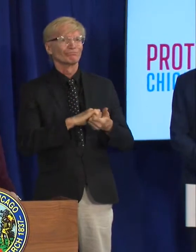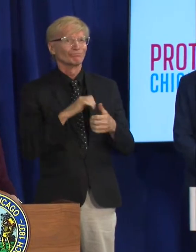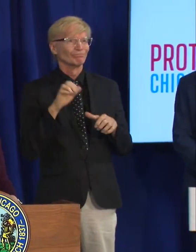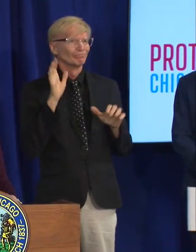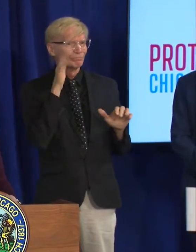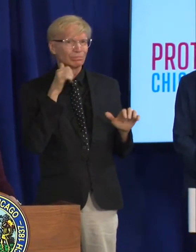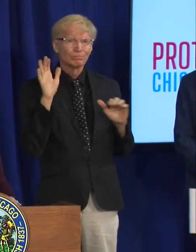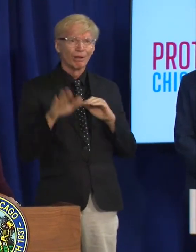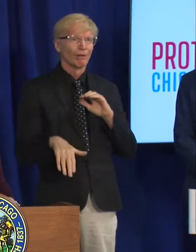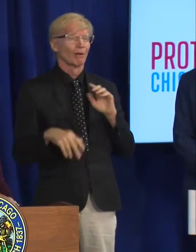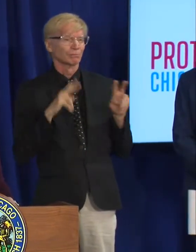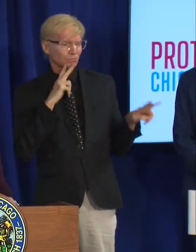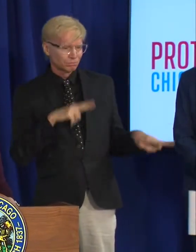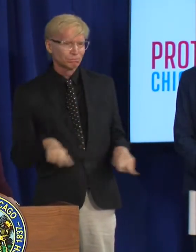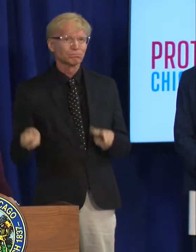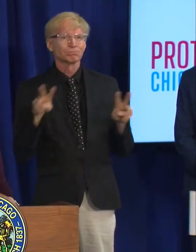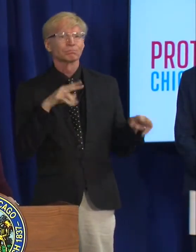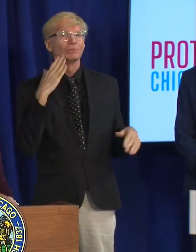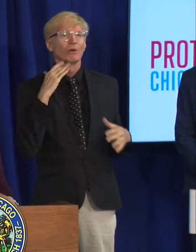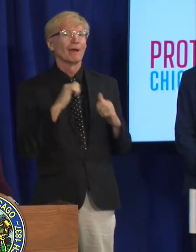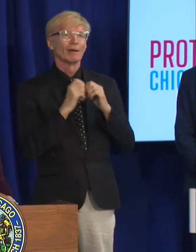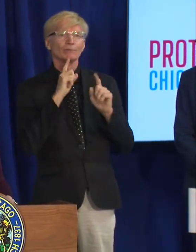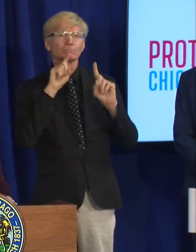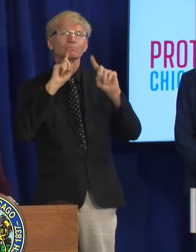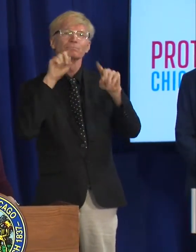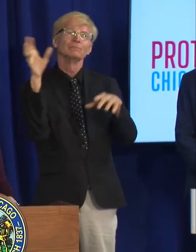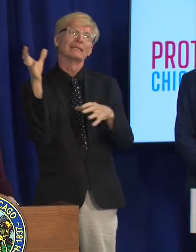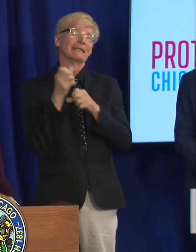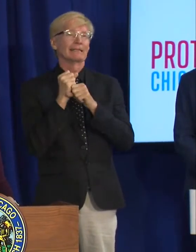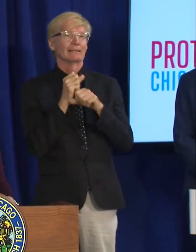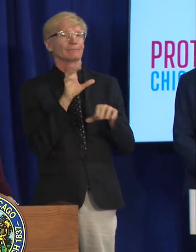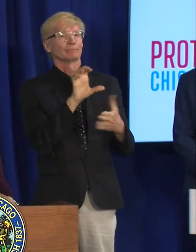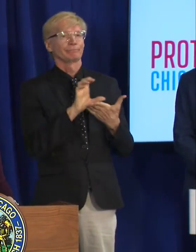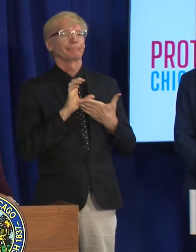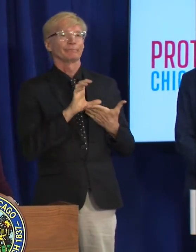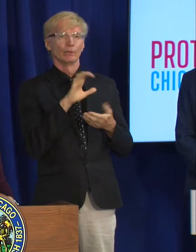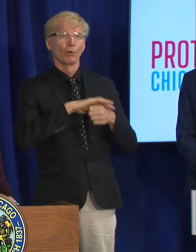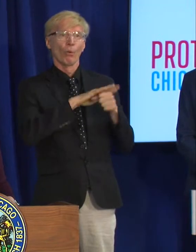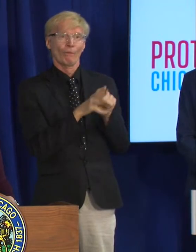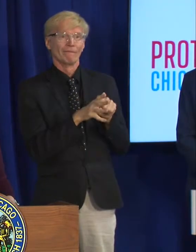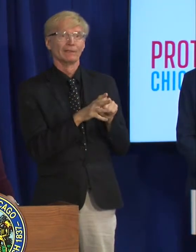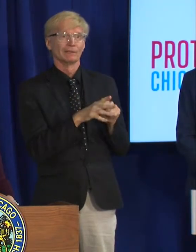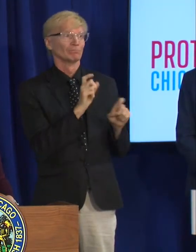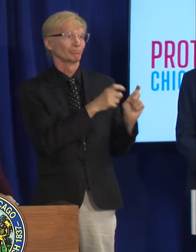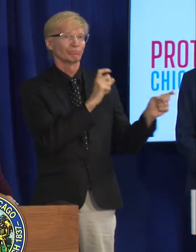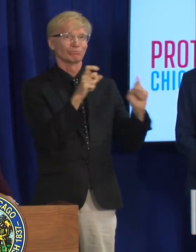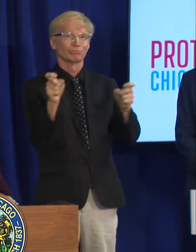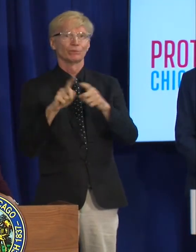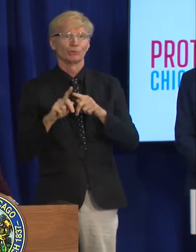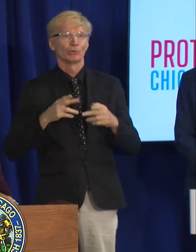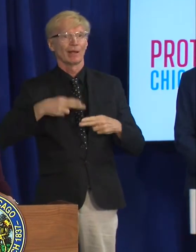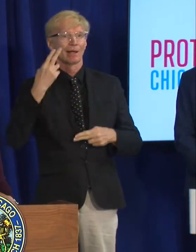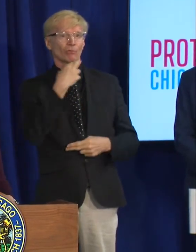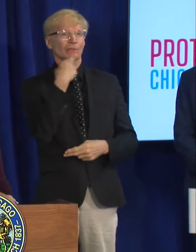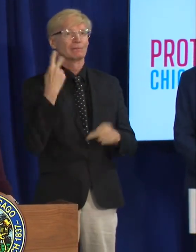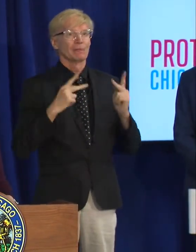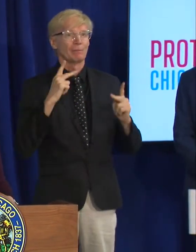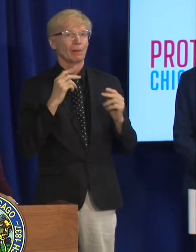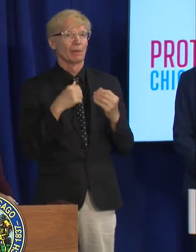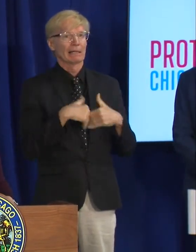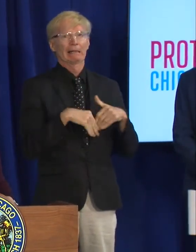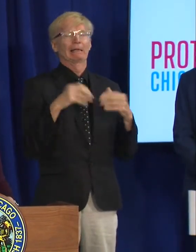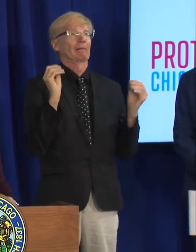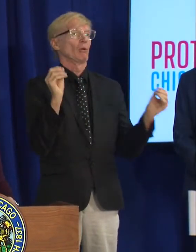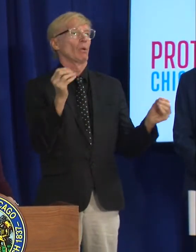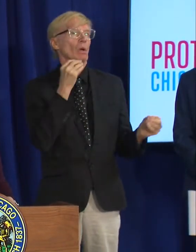helped us get covid vaccine to the highest risk populations at the beginning there to the folks reaching out to individuals in the homeless